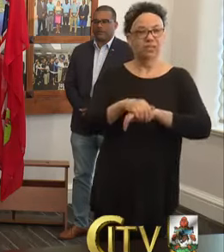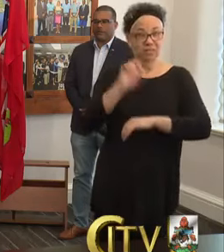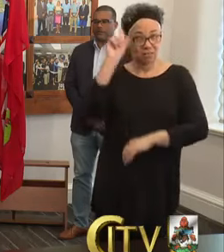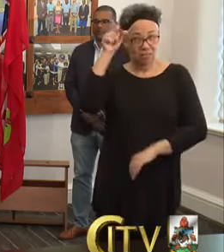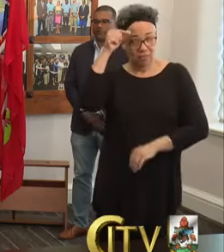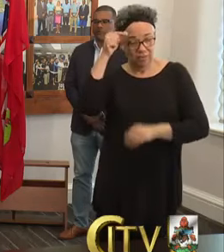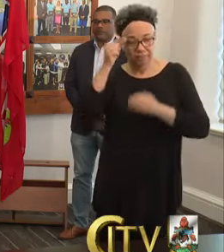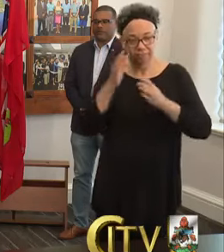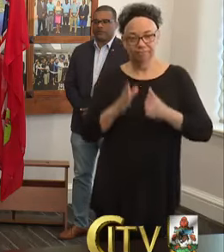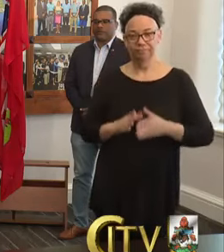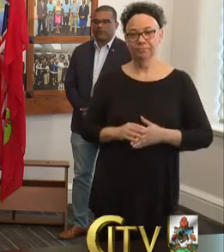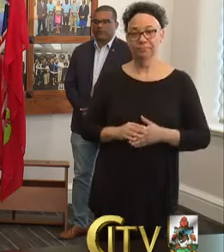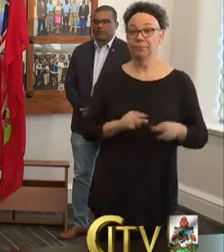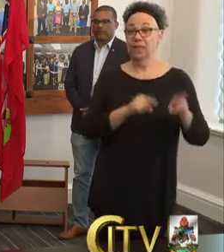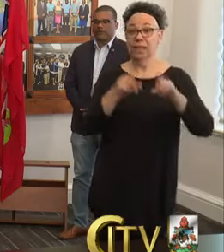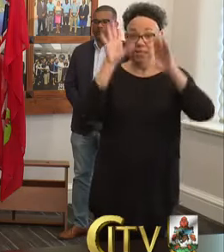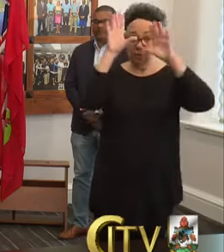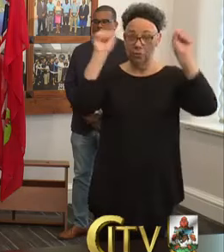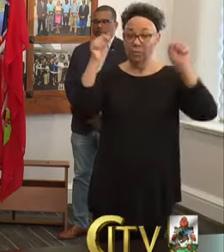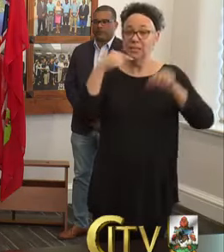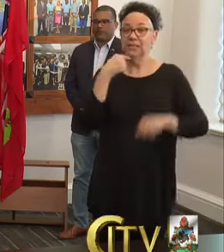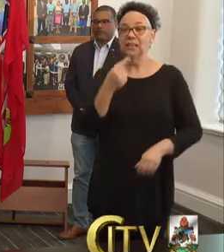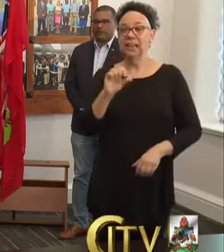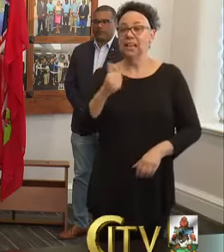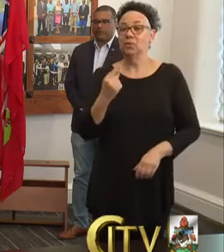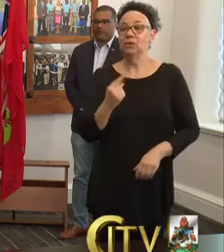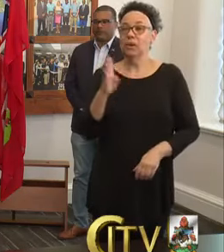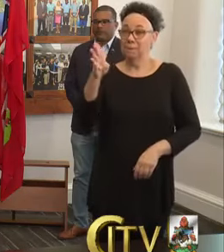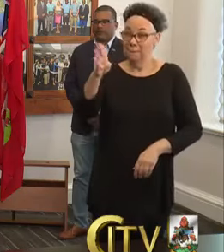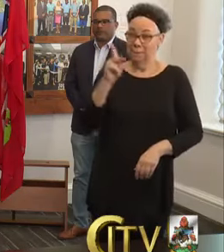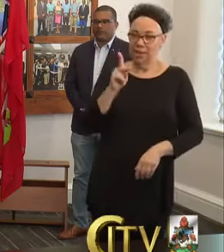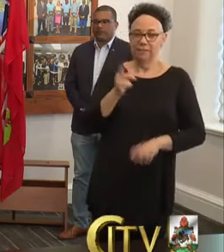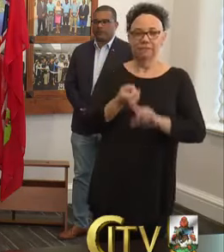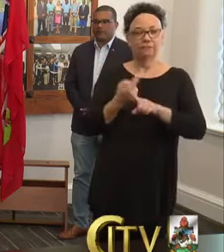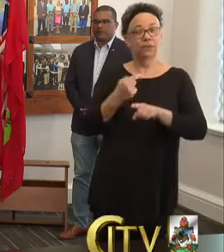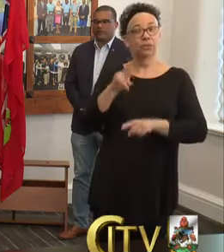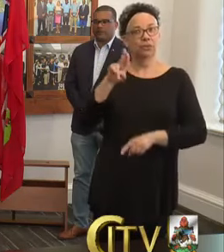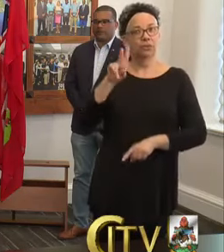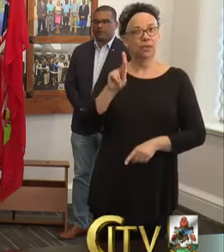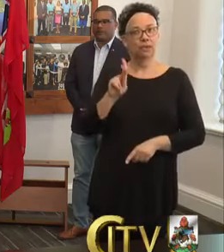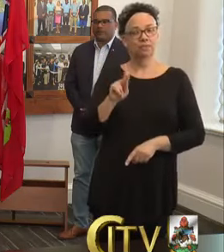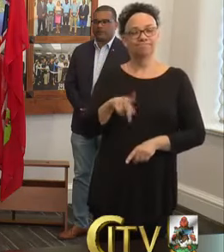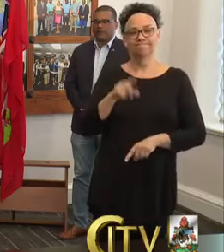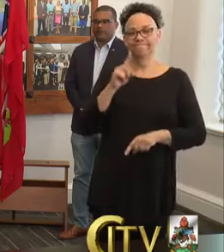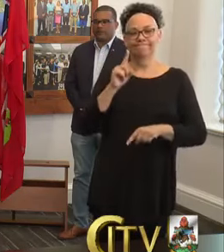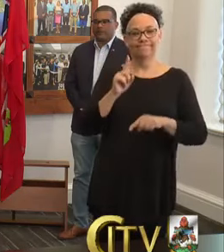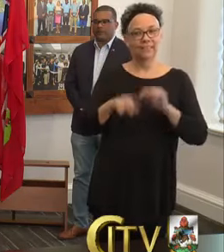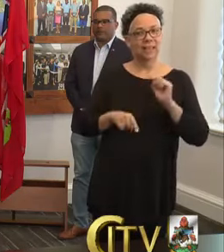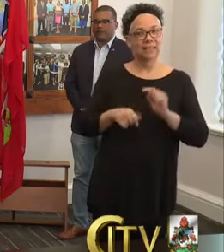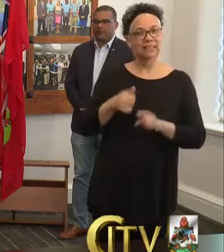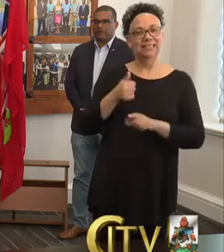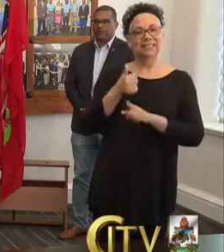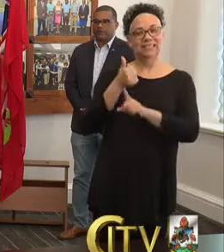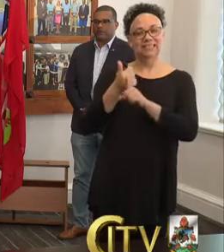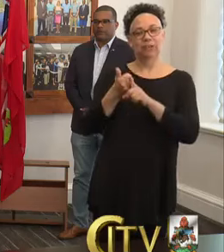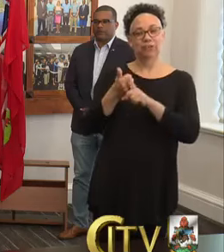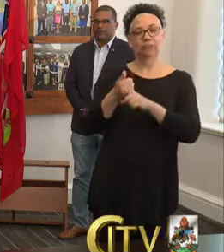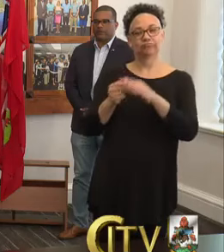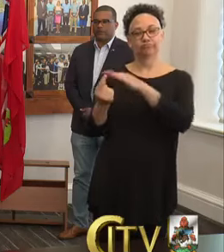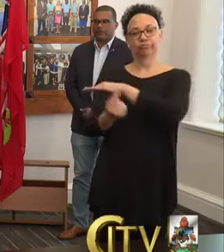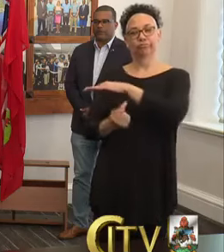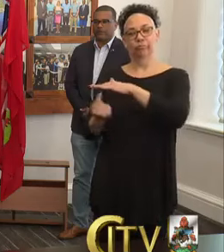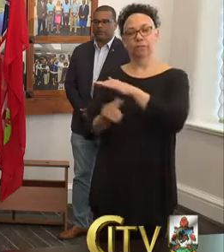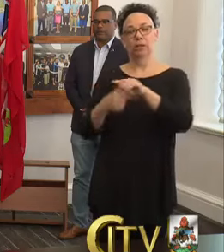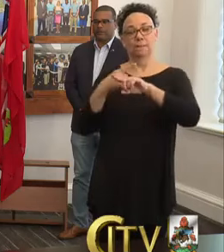made clear, anyone who is brought back from the UK will not be allowed to self-quarantine, but rather will be required to